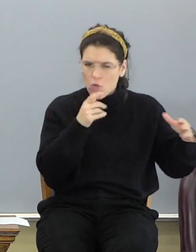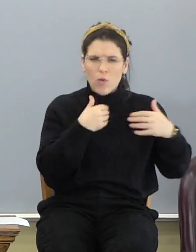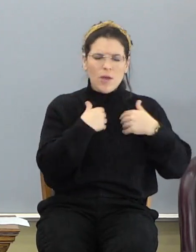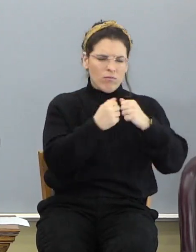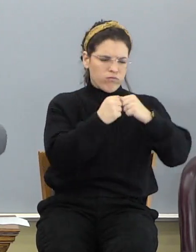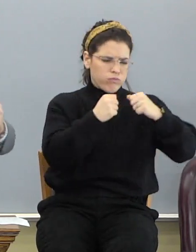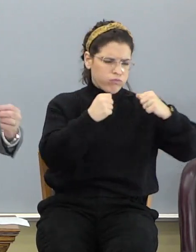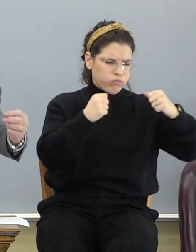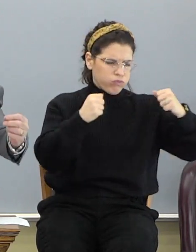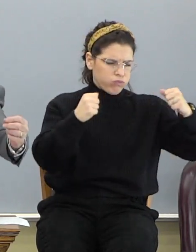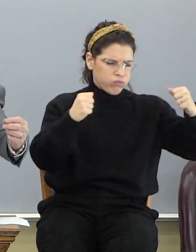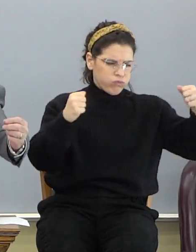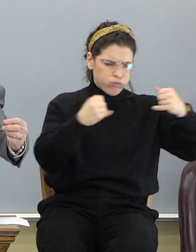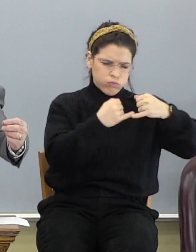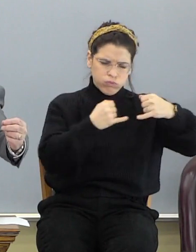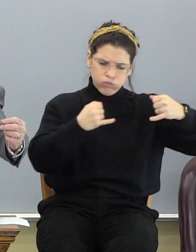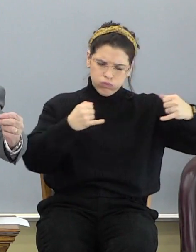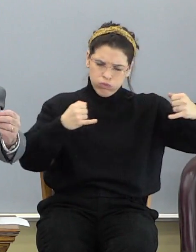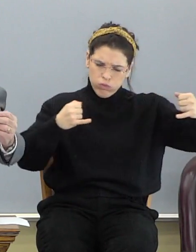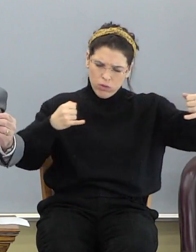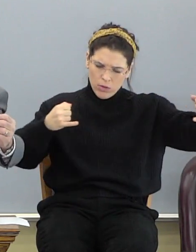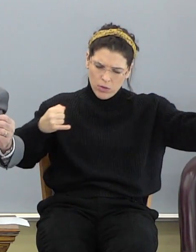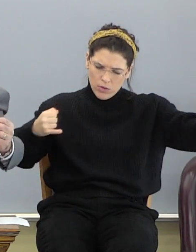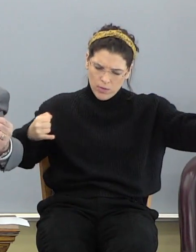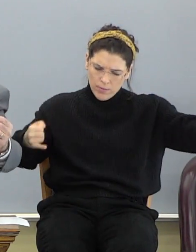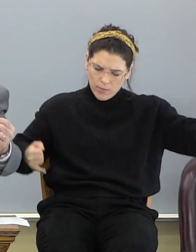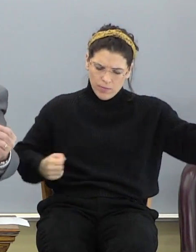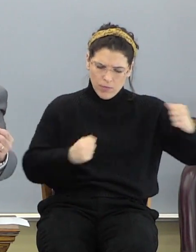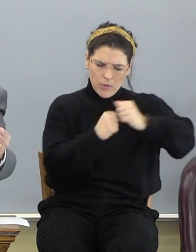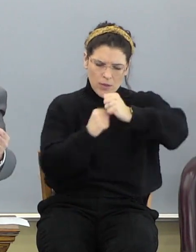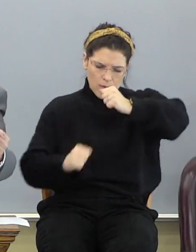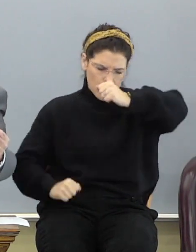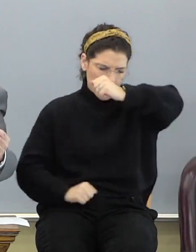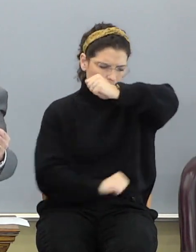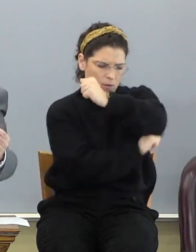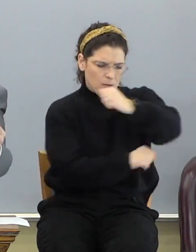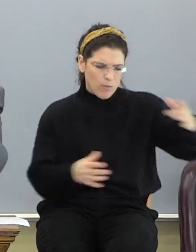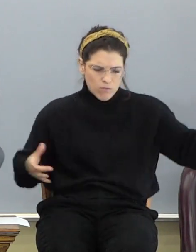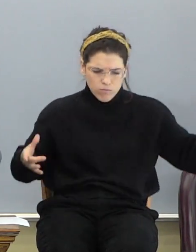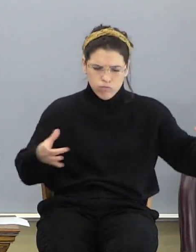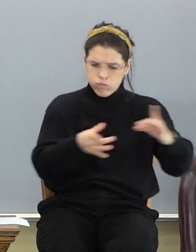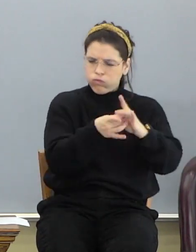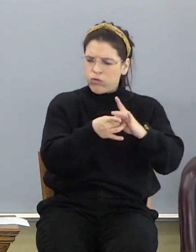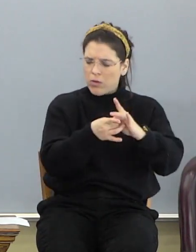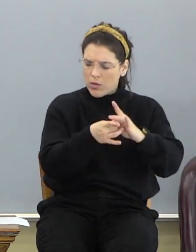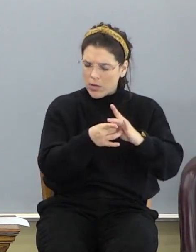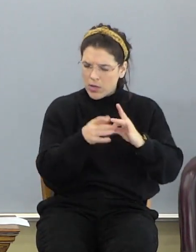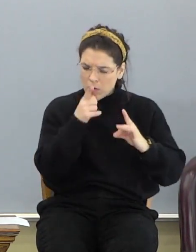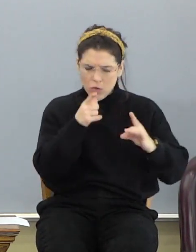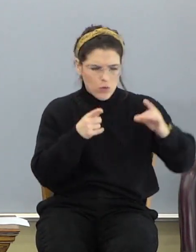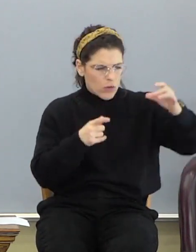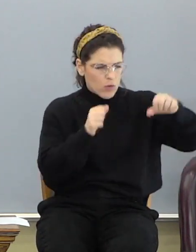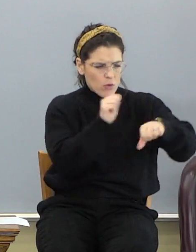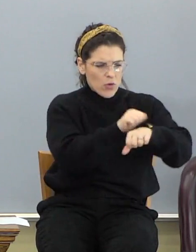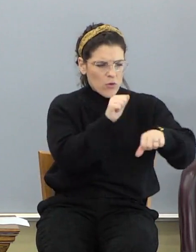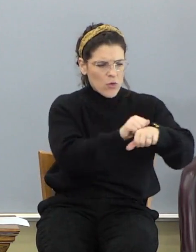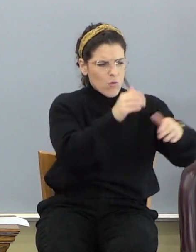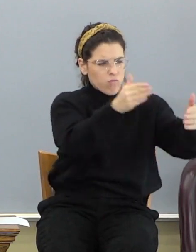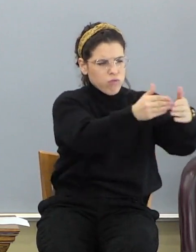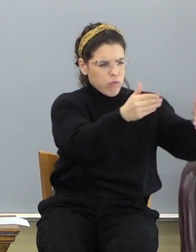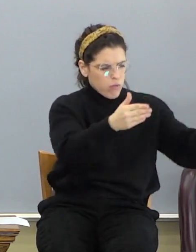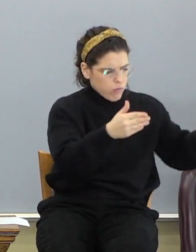stretched the line upon it? Whereupon are the foundations fastened? And who laid the cornerstone thereof?